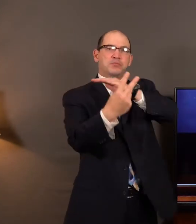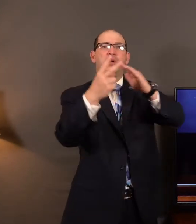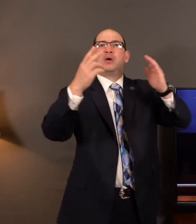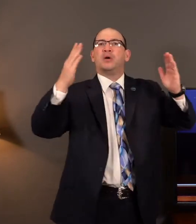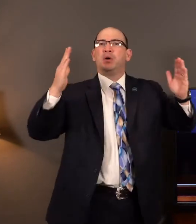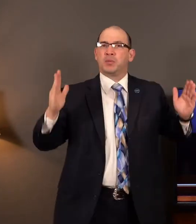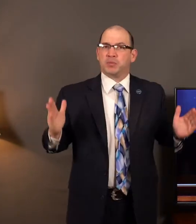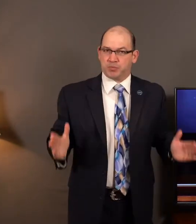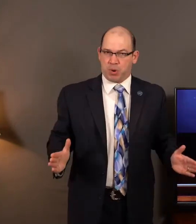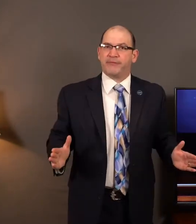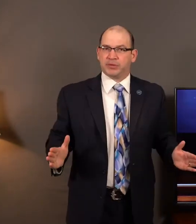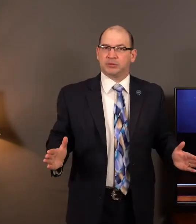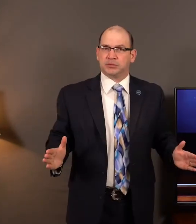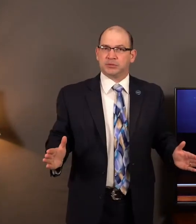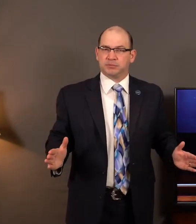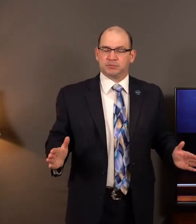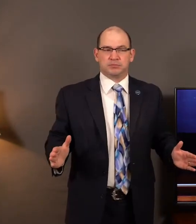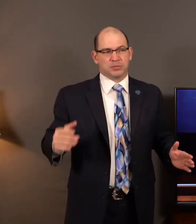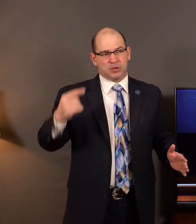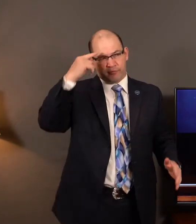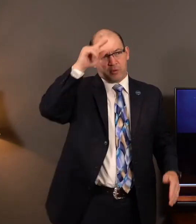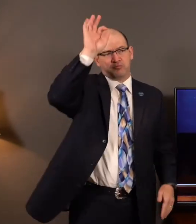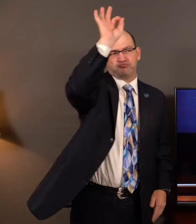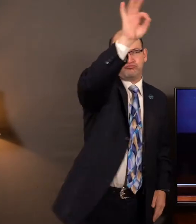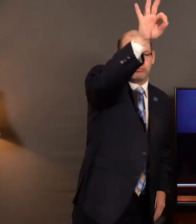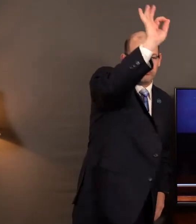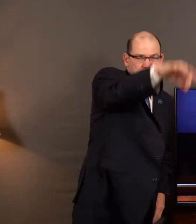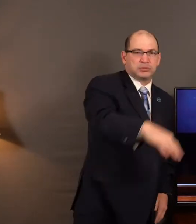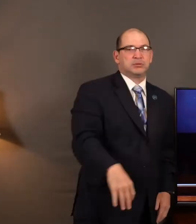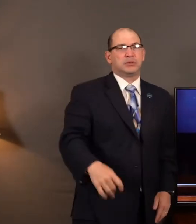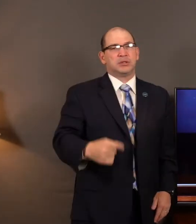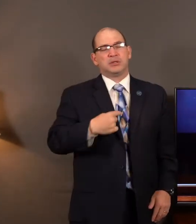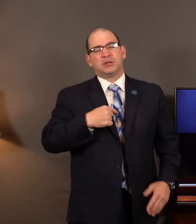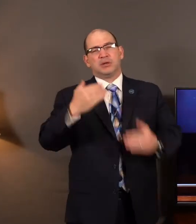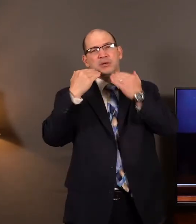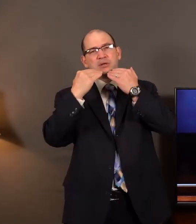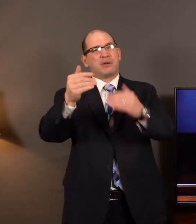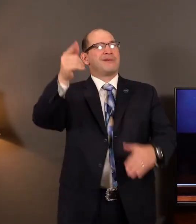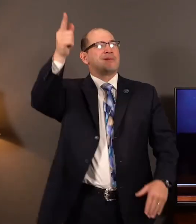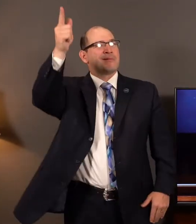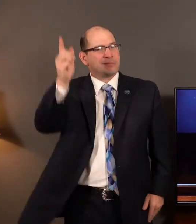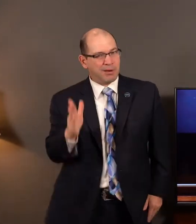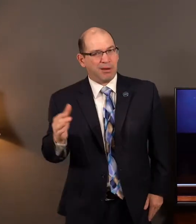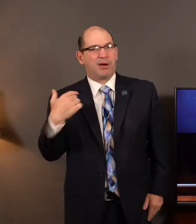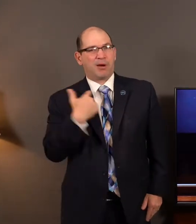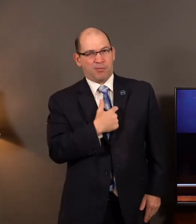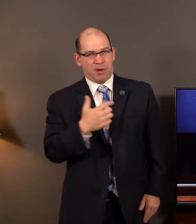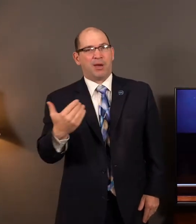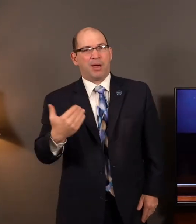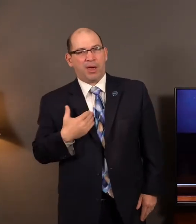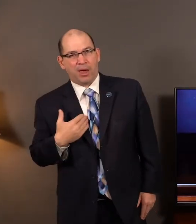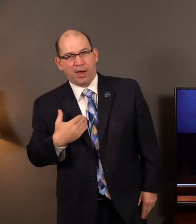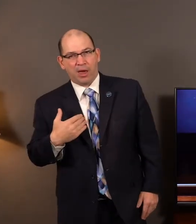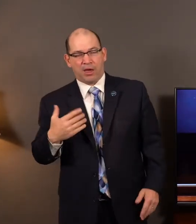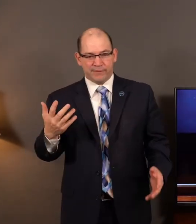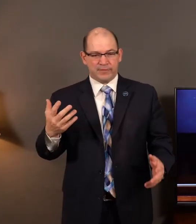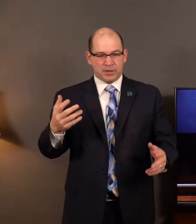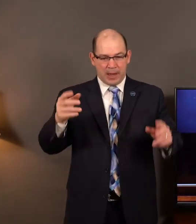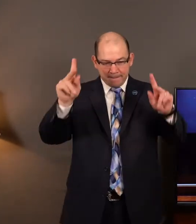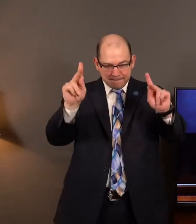servants the prophets. And I'm grateful for the fact that we have a human instrument at Lancaster Baptist